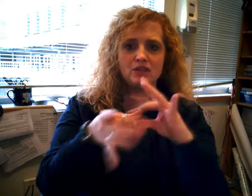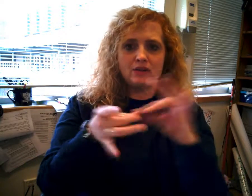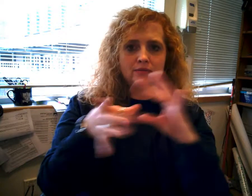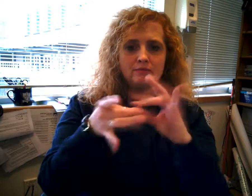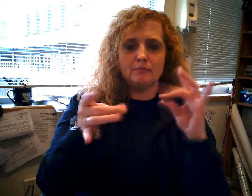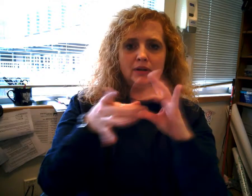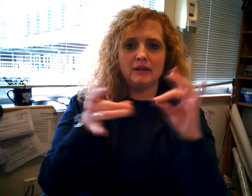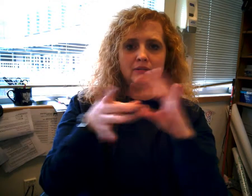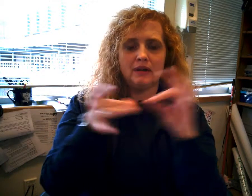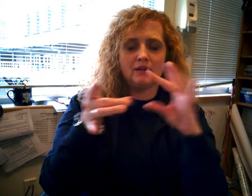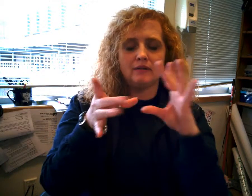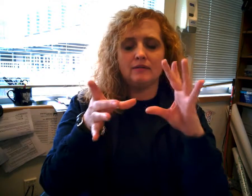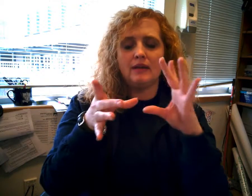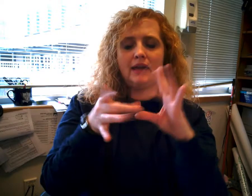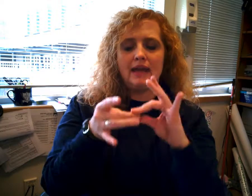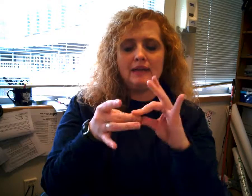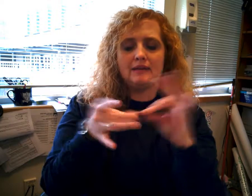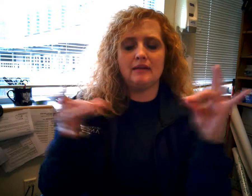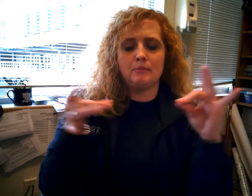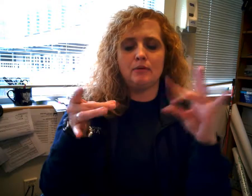other. Pulling, uh, eight and then pull.